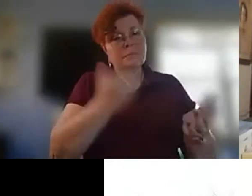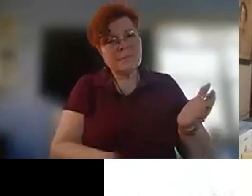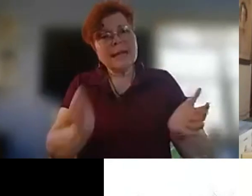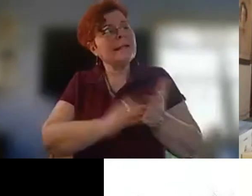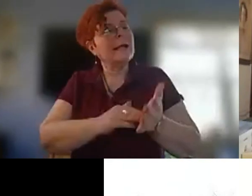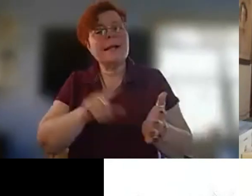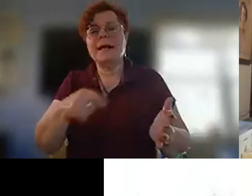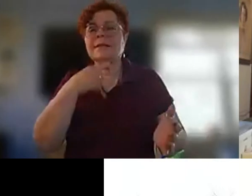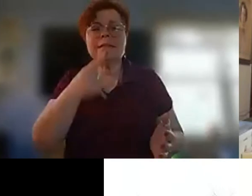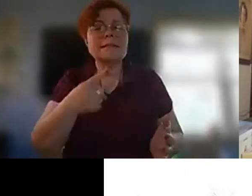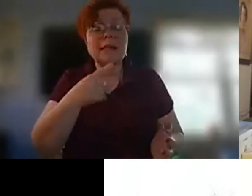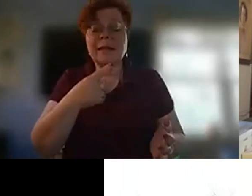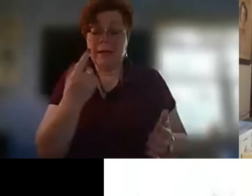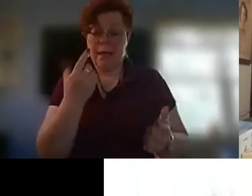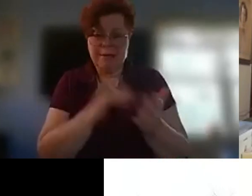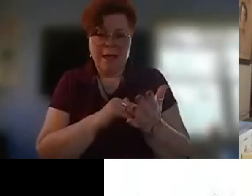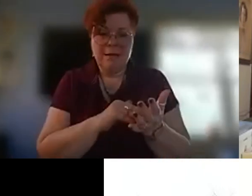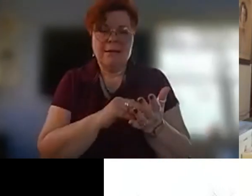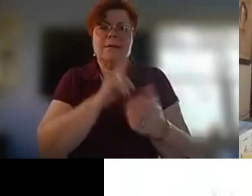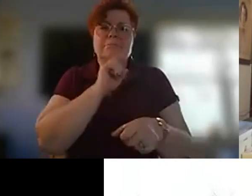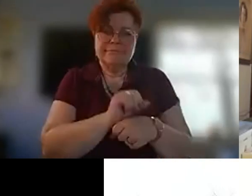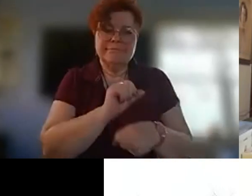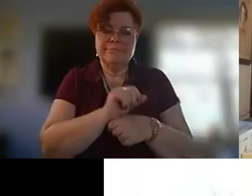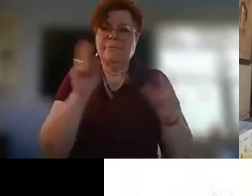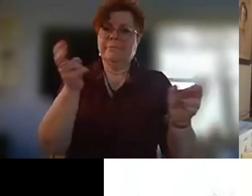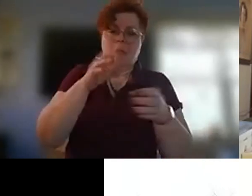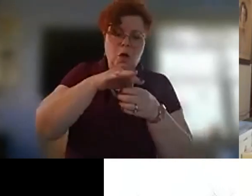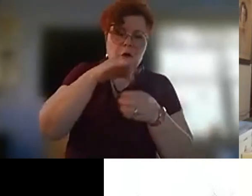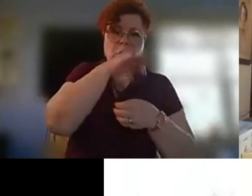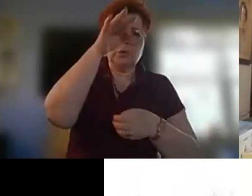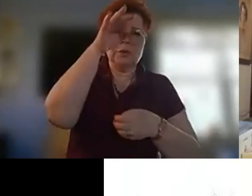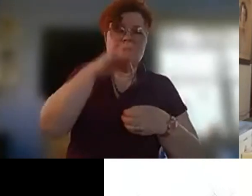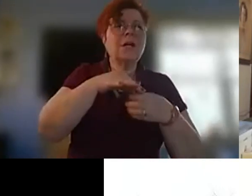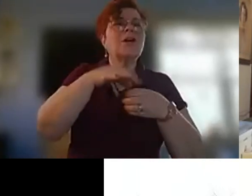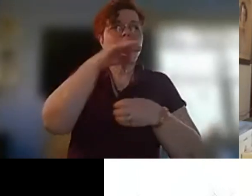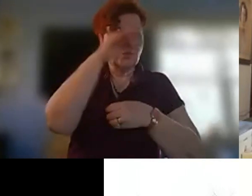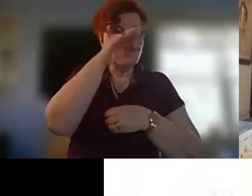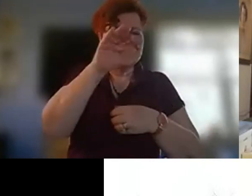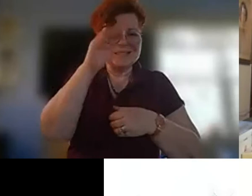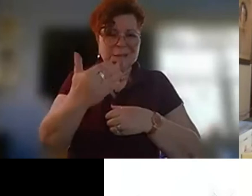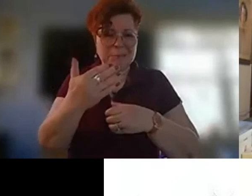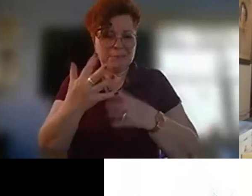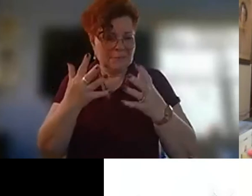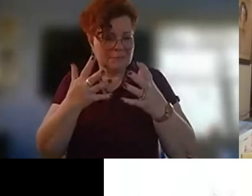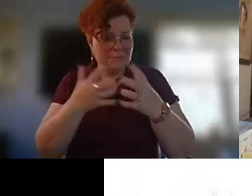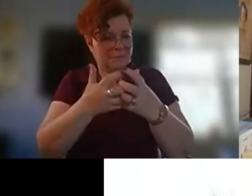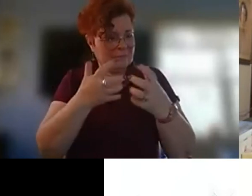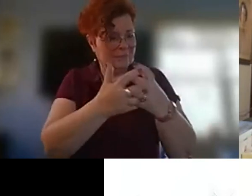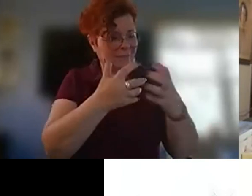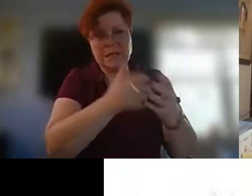ghosts i mean ghosts have threaded almost all the poems that i read from from this this